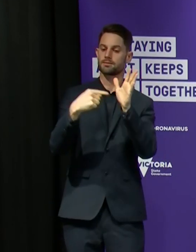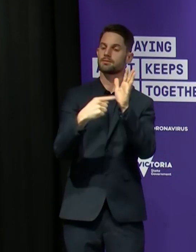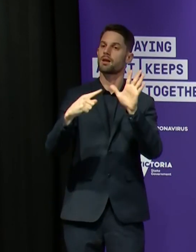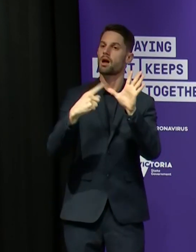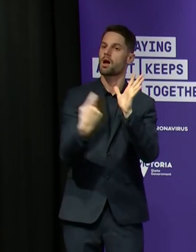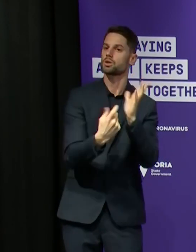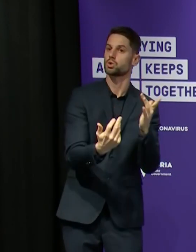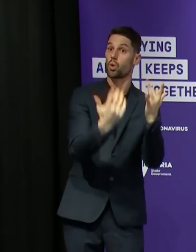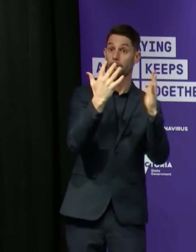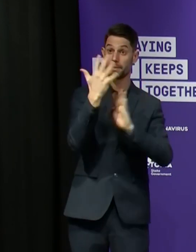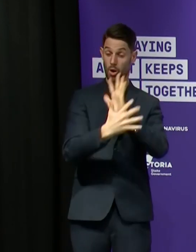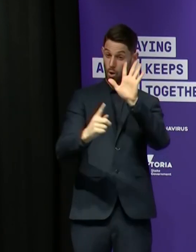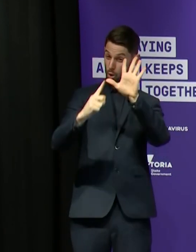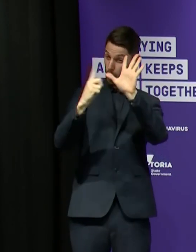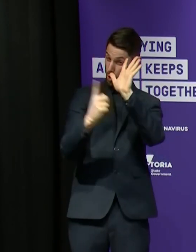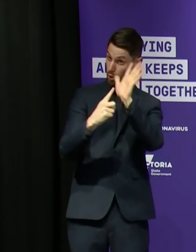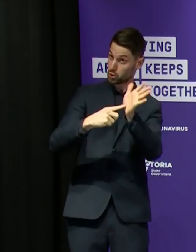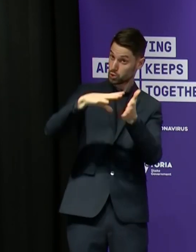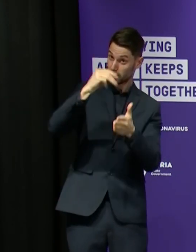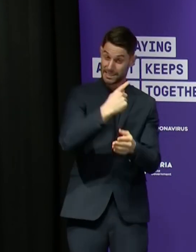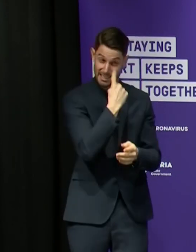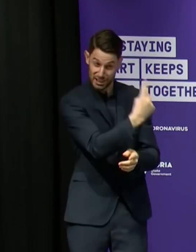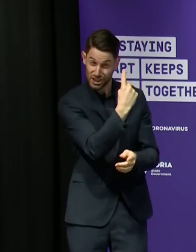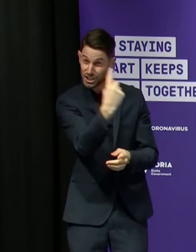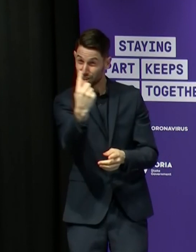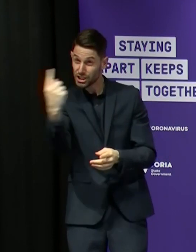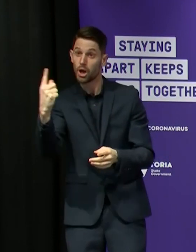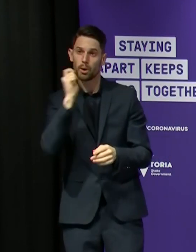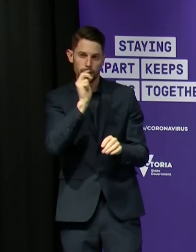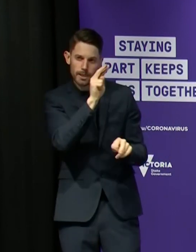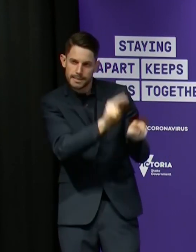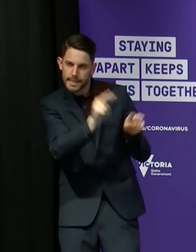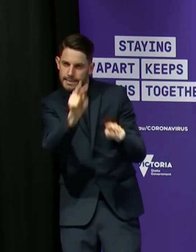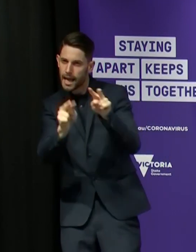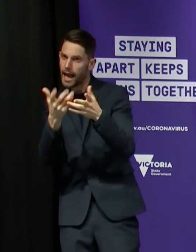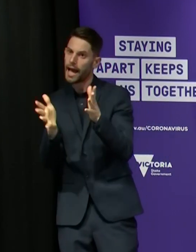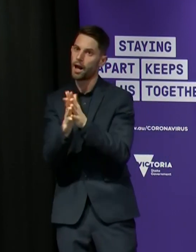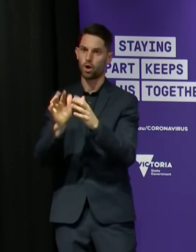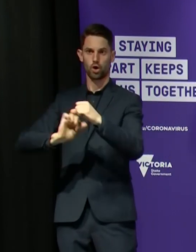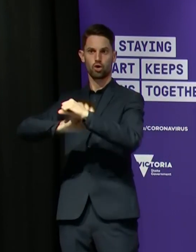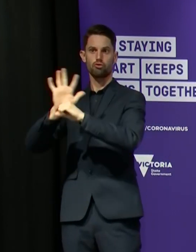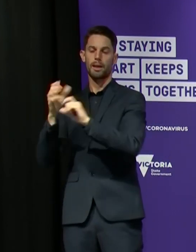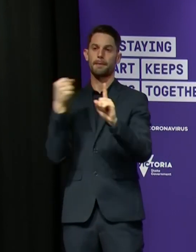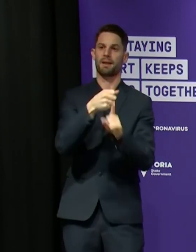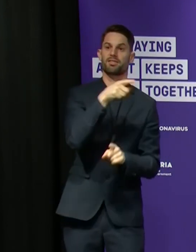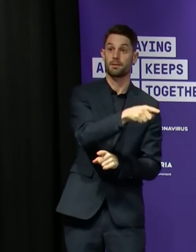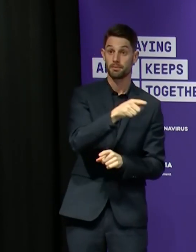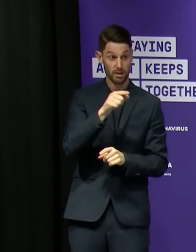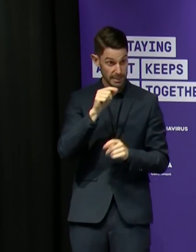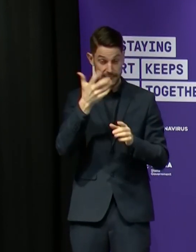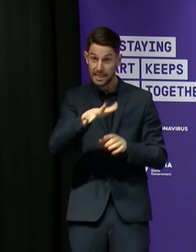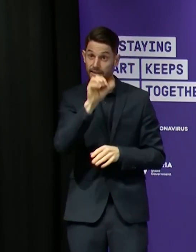will be individually assessed. We'll look at things such as school closures, we'll look at things such as long absences,